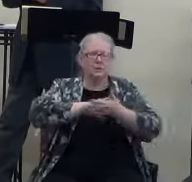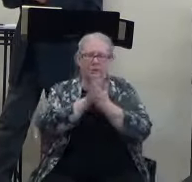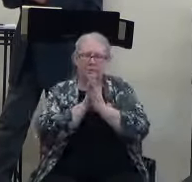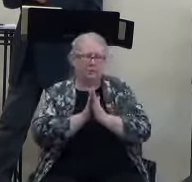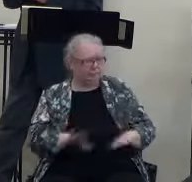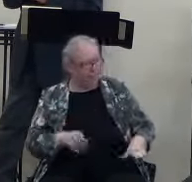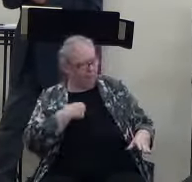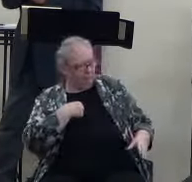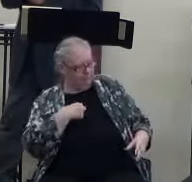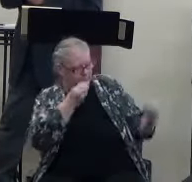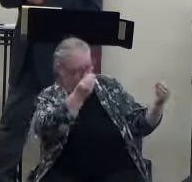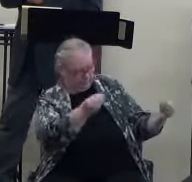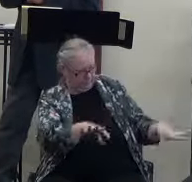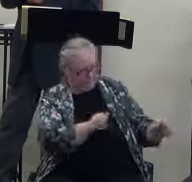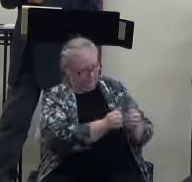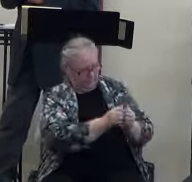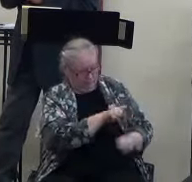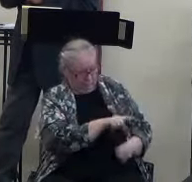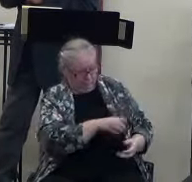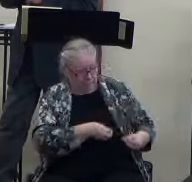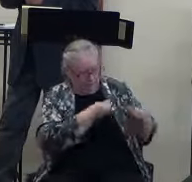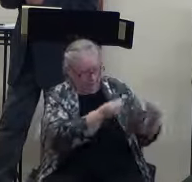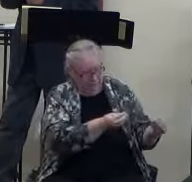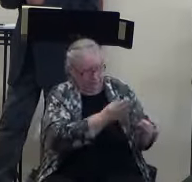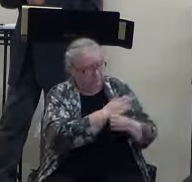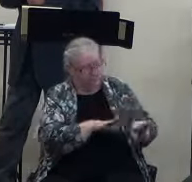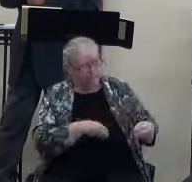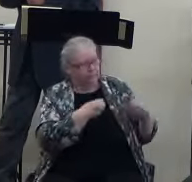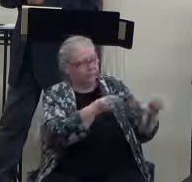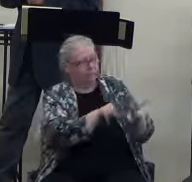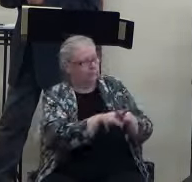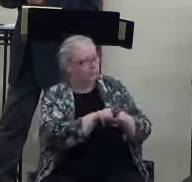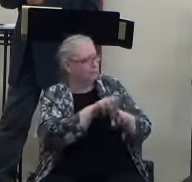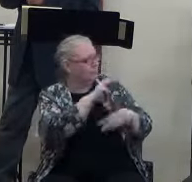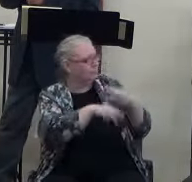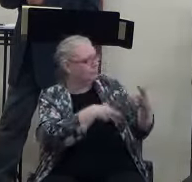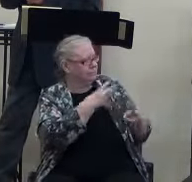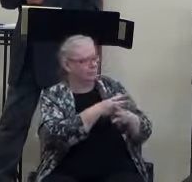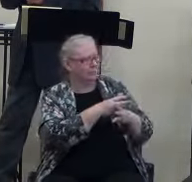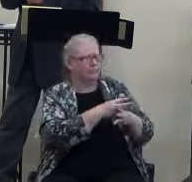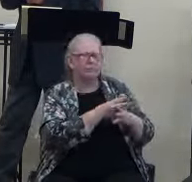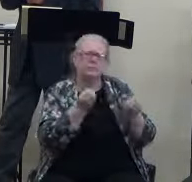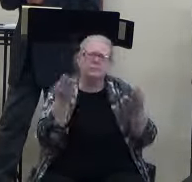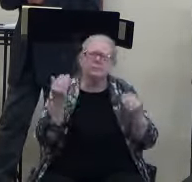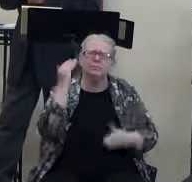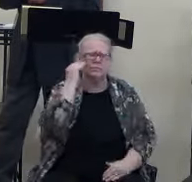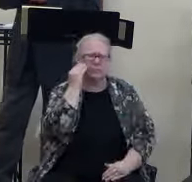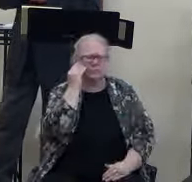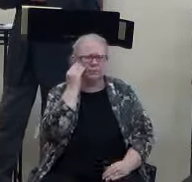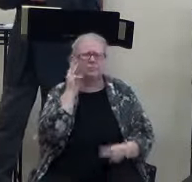you, peace I give to you. I don't give as the world gives. How many know that the world